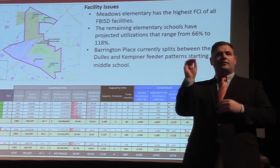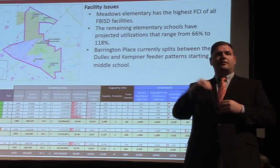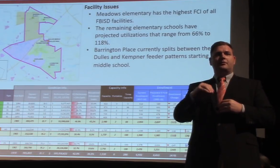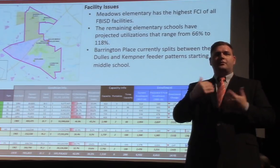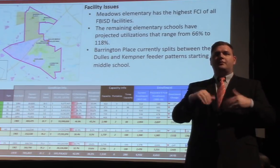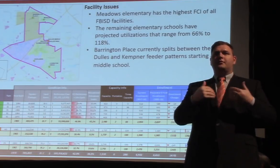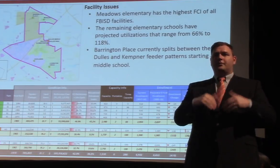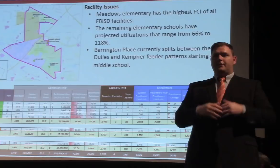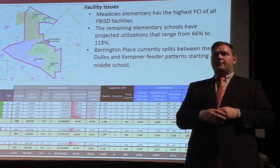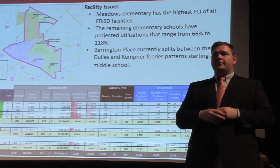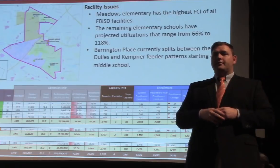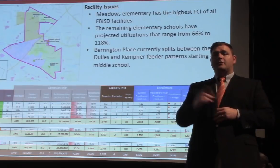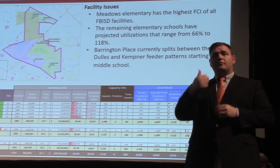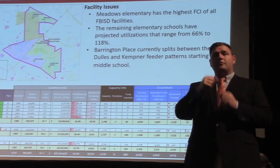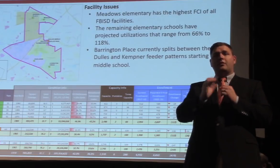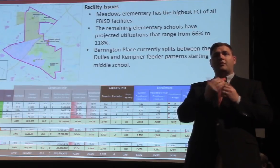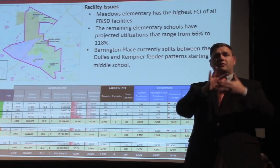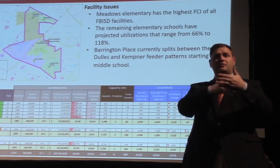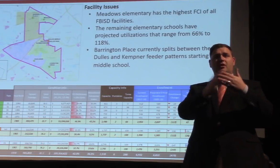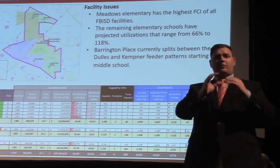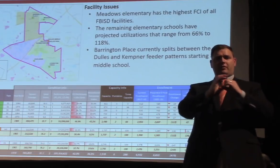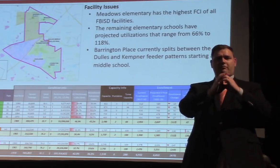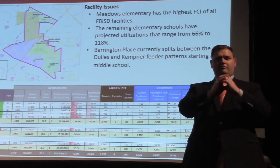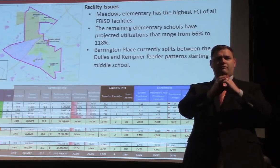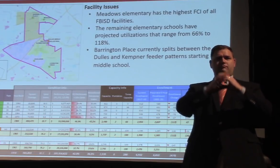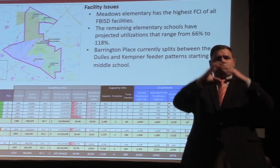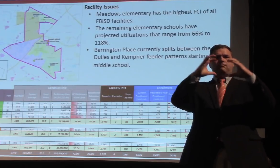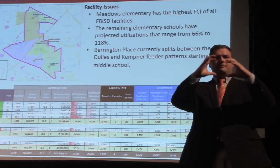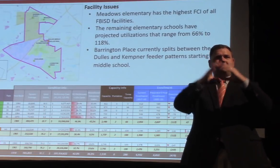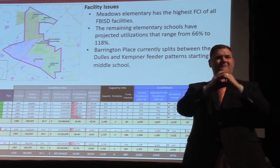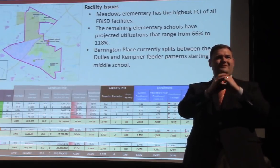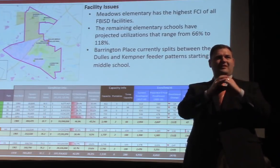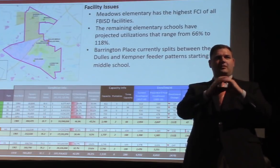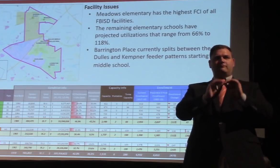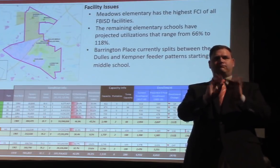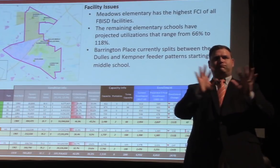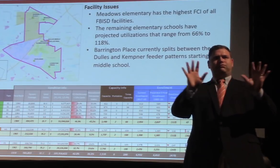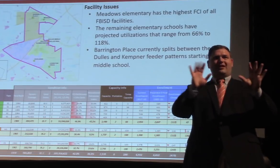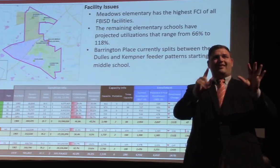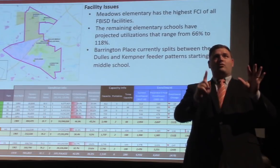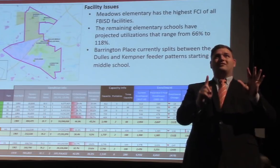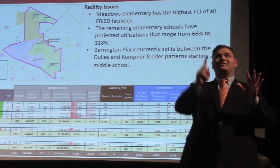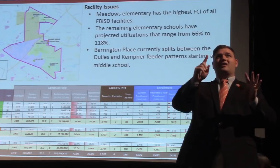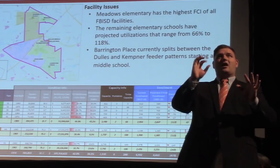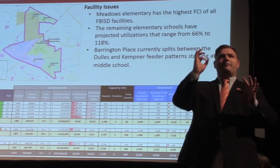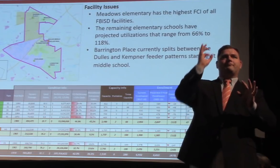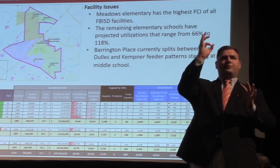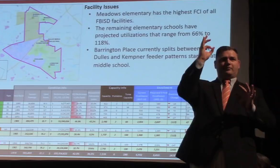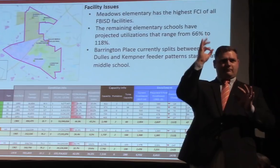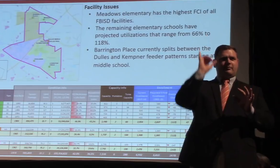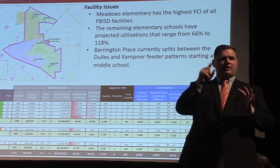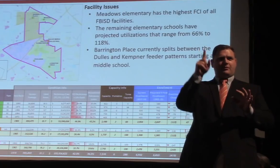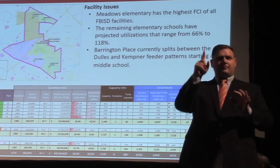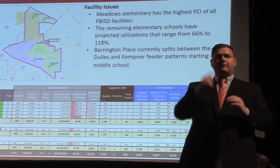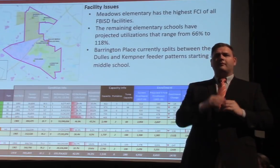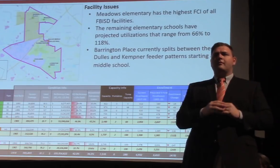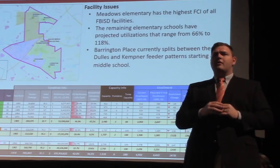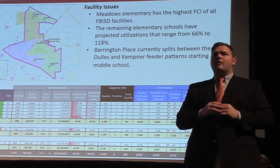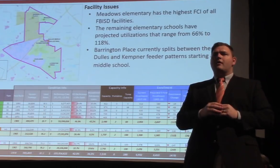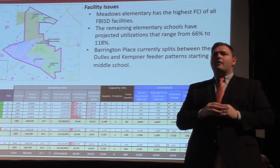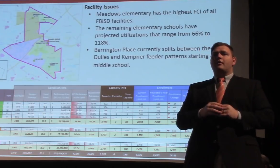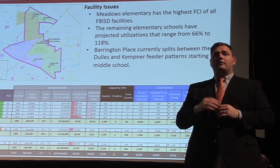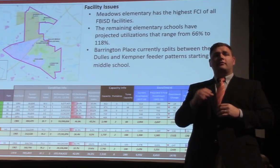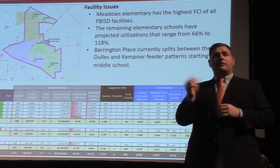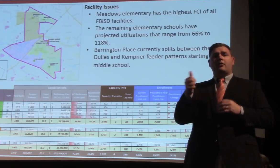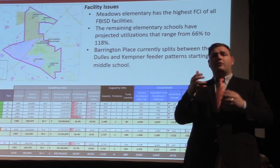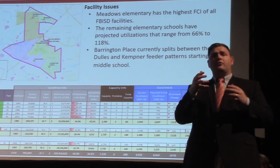So if you recall our chart with the little bubbles for the schools, Meadows was always the highest one on there. The remaining facilities in the area have utilizations that